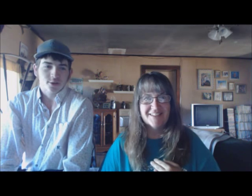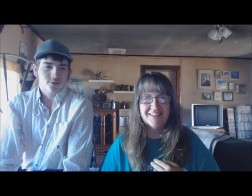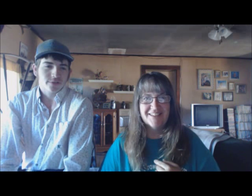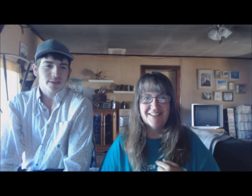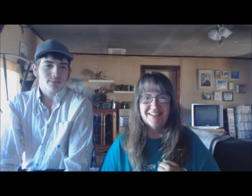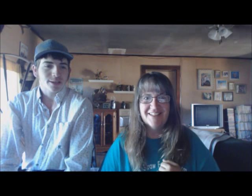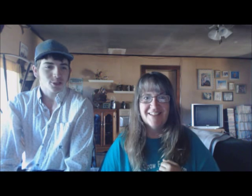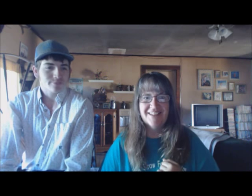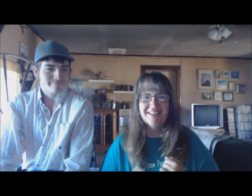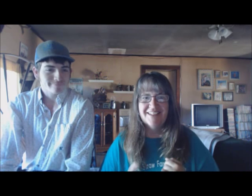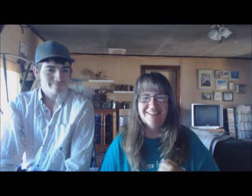they learned very much.